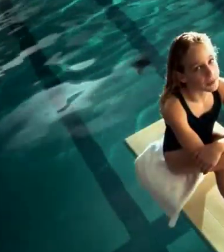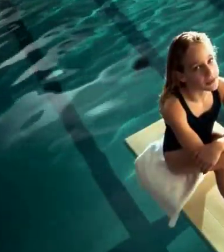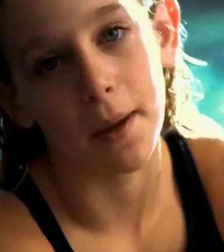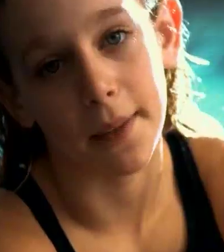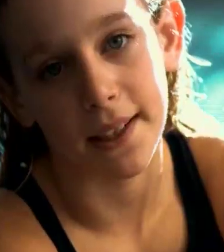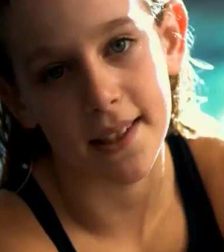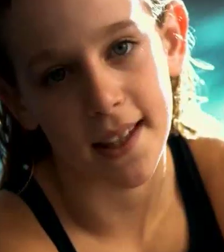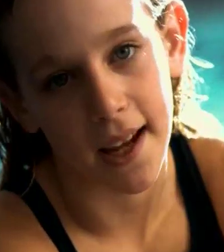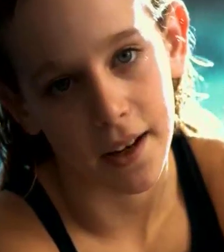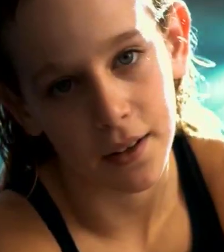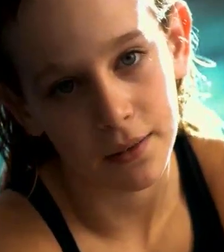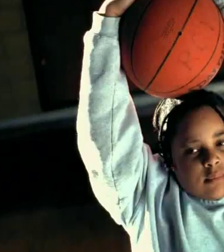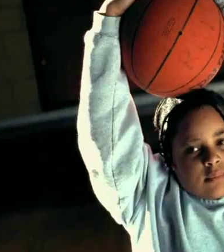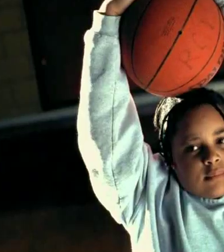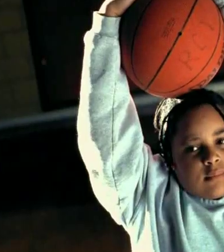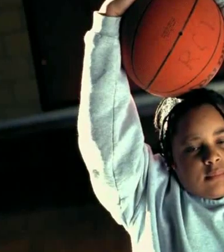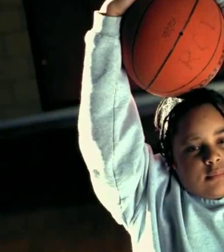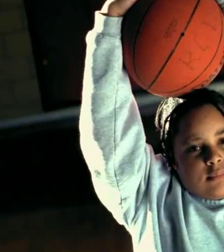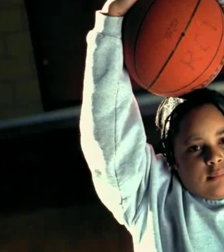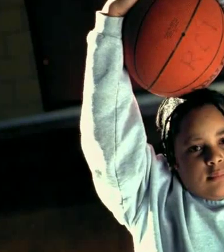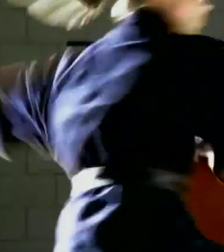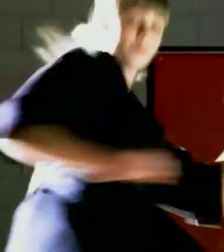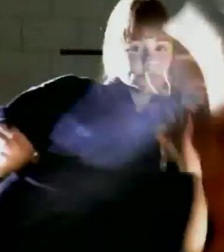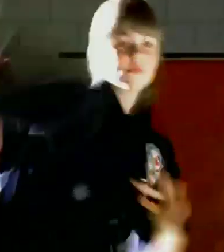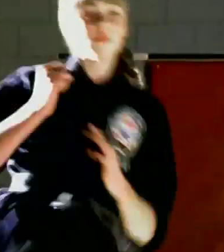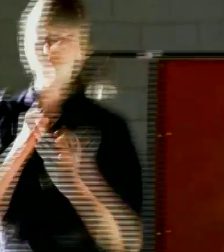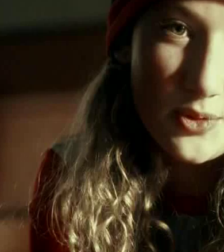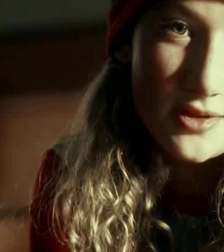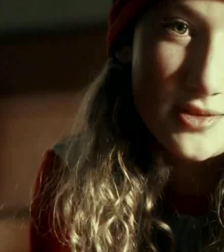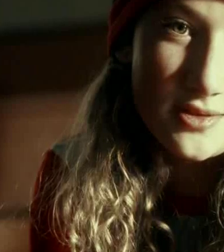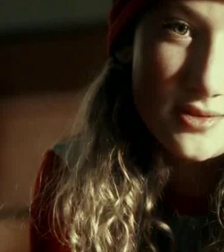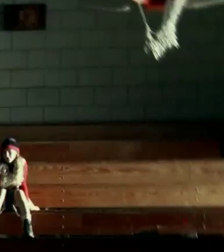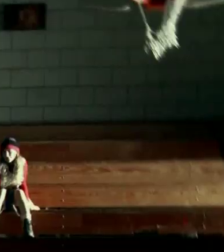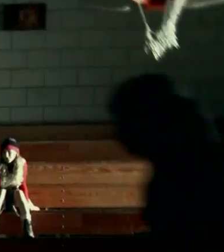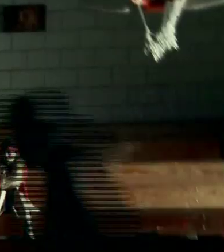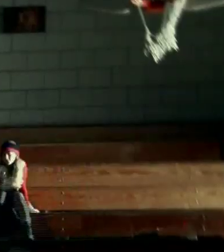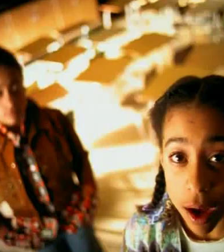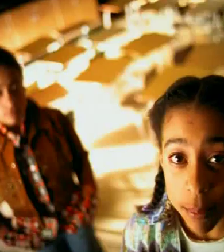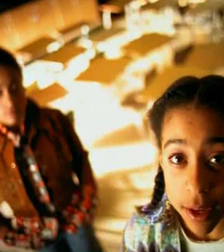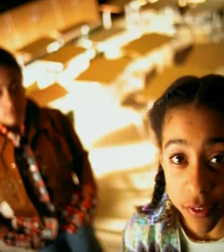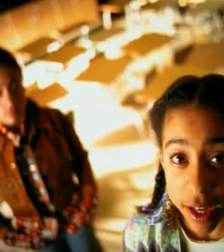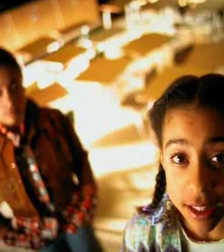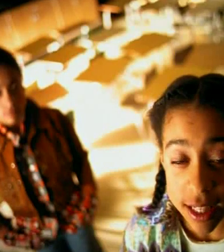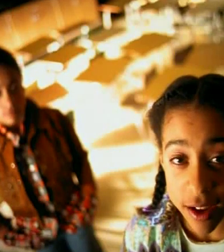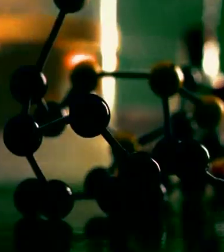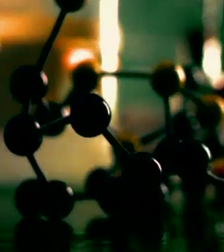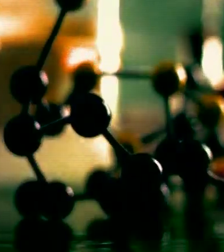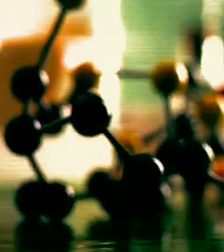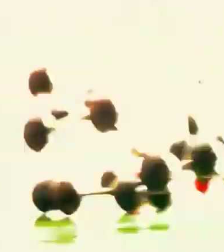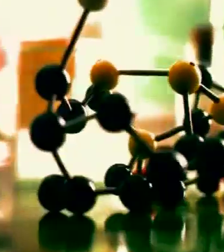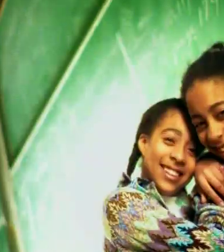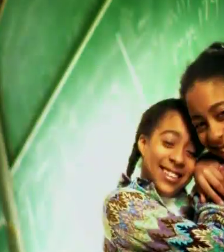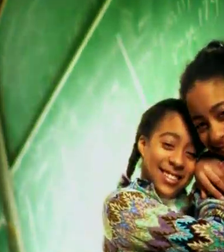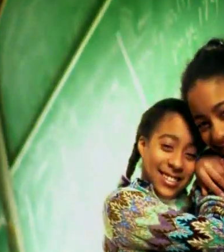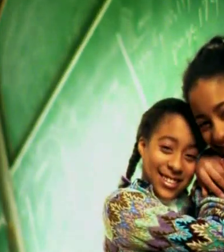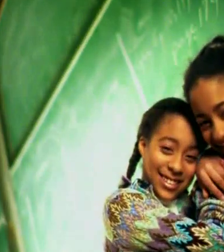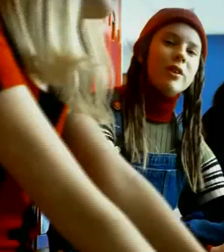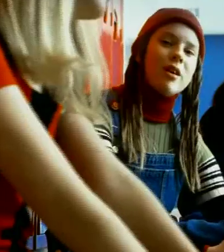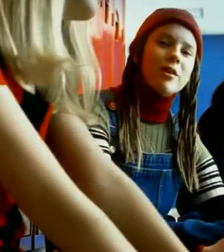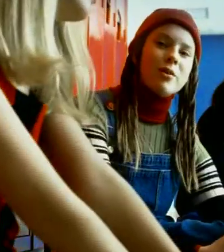we have something to say we will not let boys have all the sports we will not be afraid to take on challenges we will not go